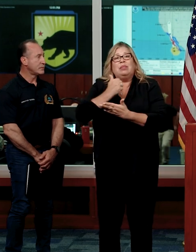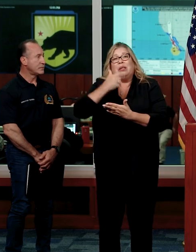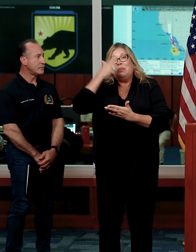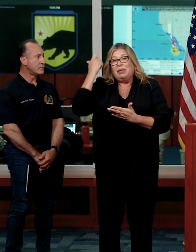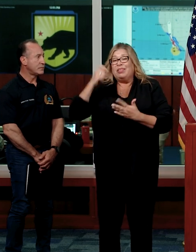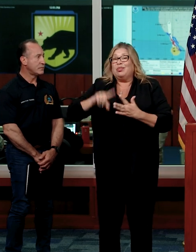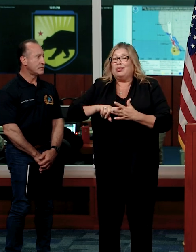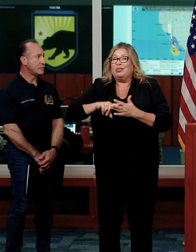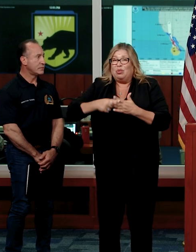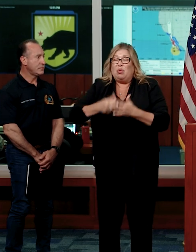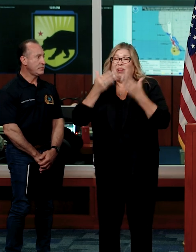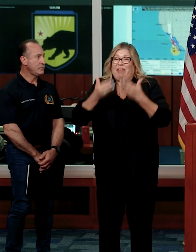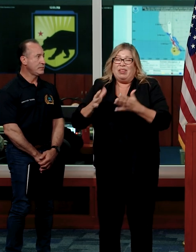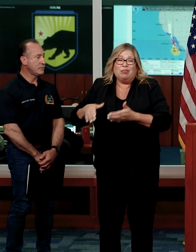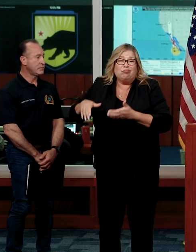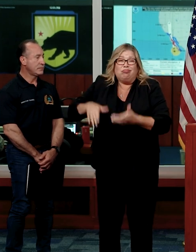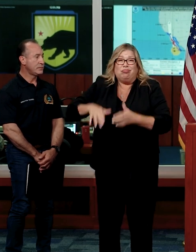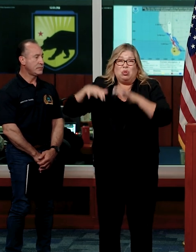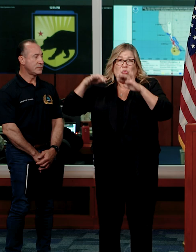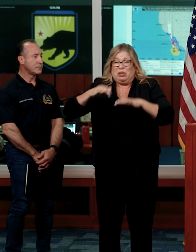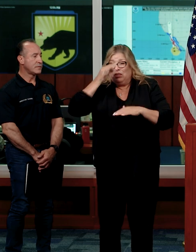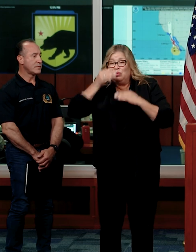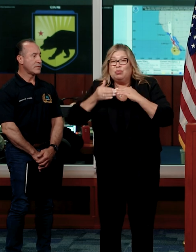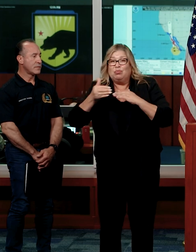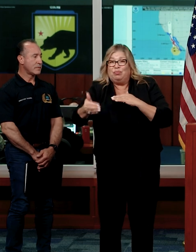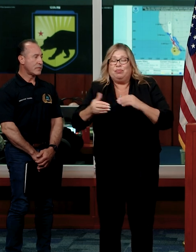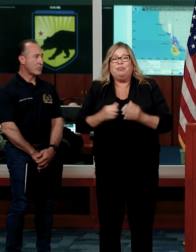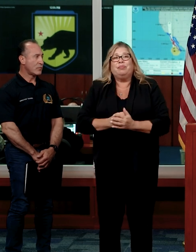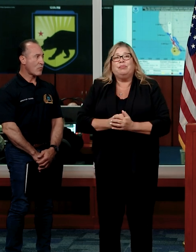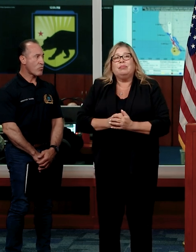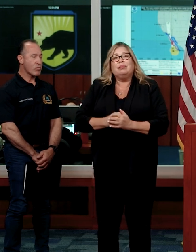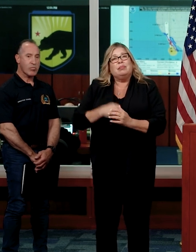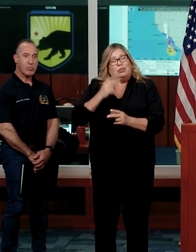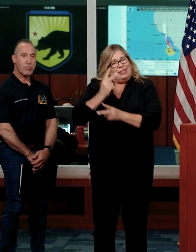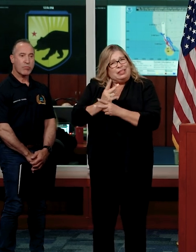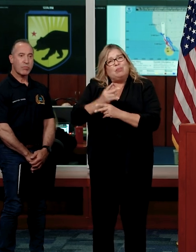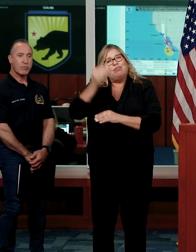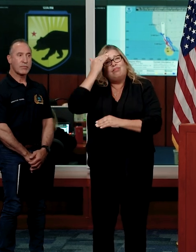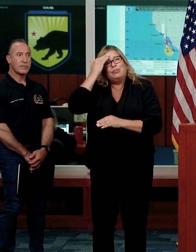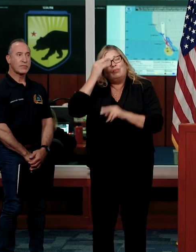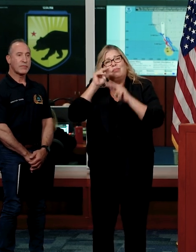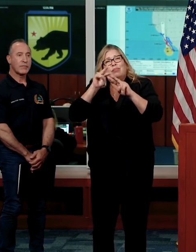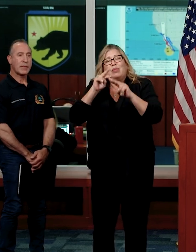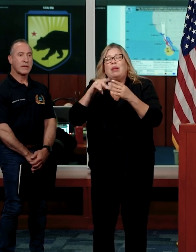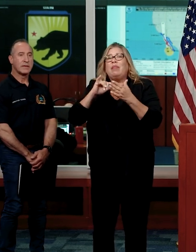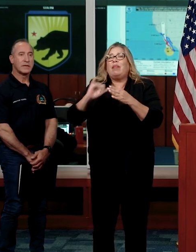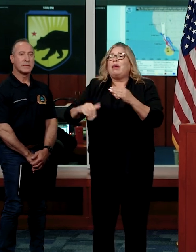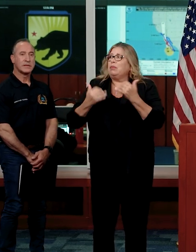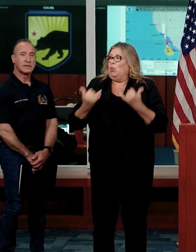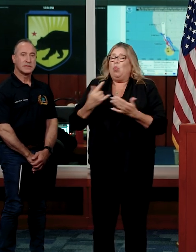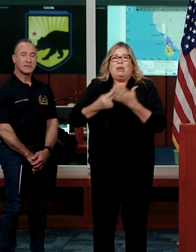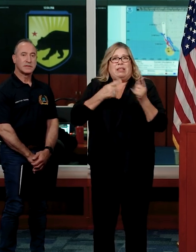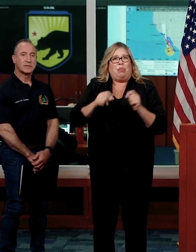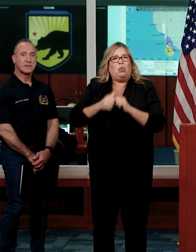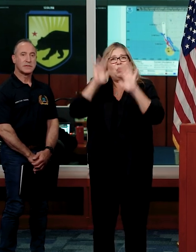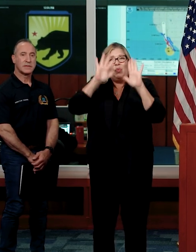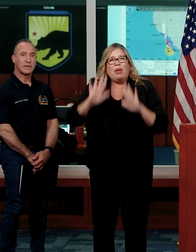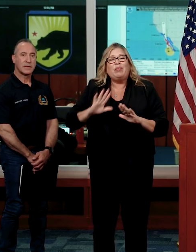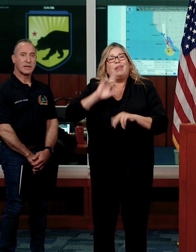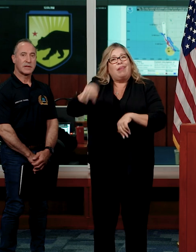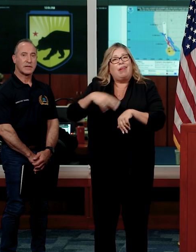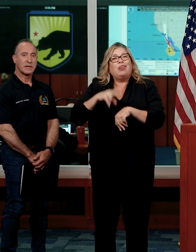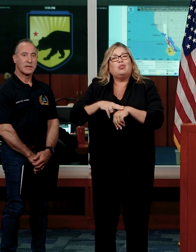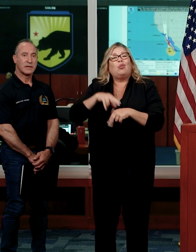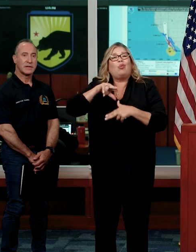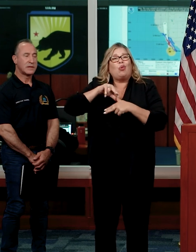to begin well-advanced of the center of the storm. Keep up with the latest forecast from the National Hurricane Center, your local National Weather